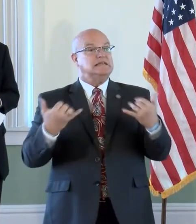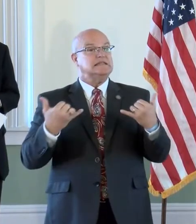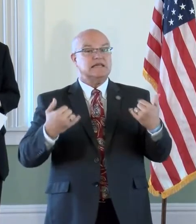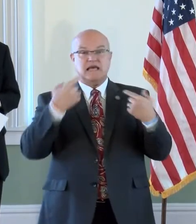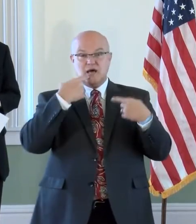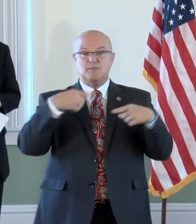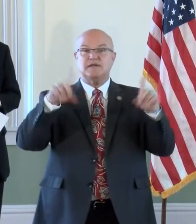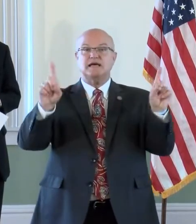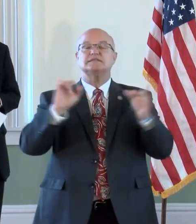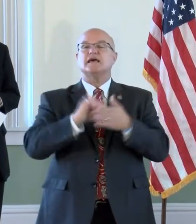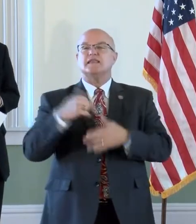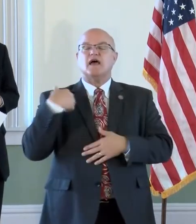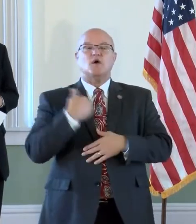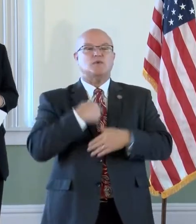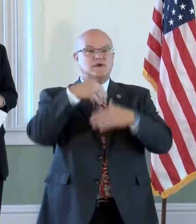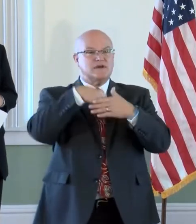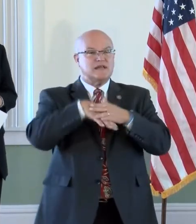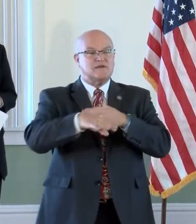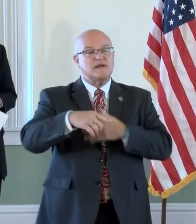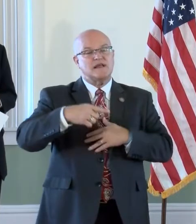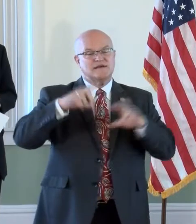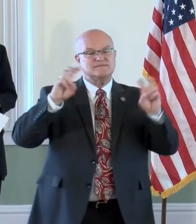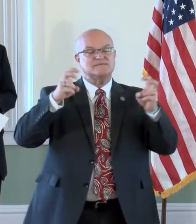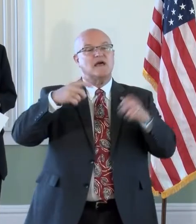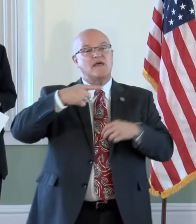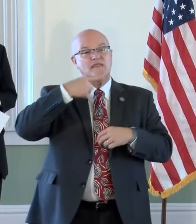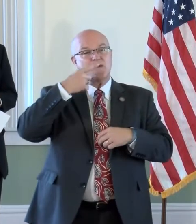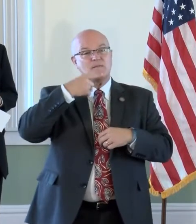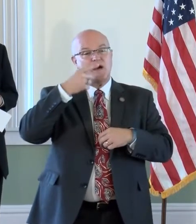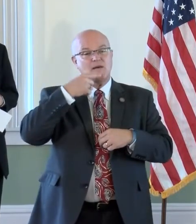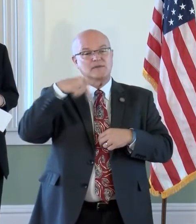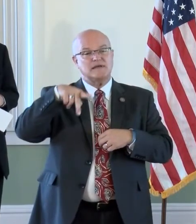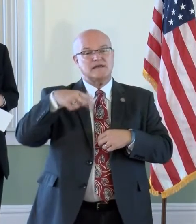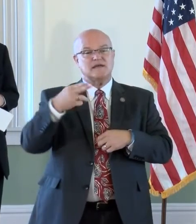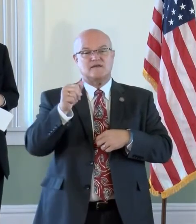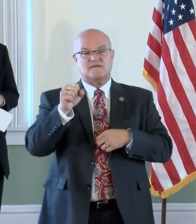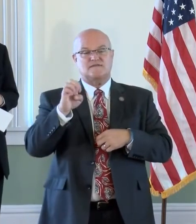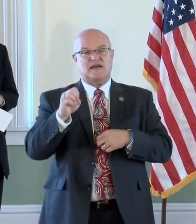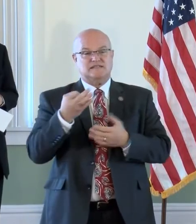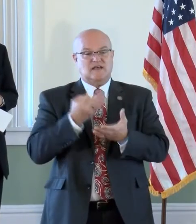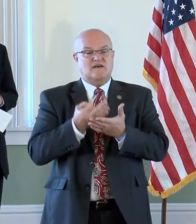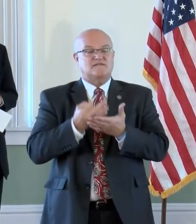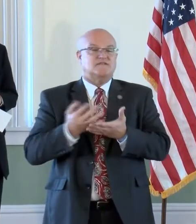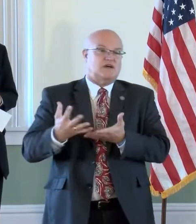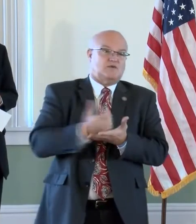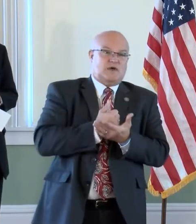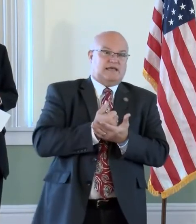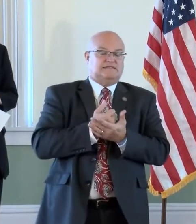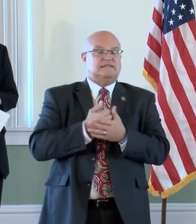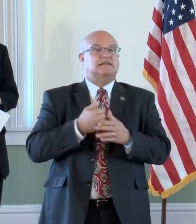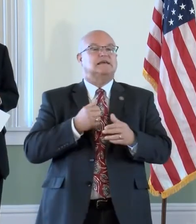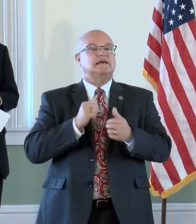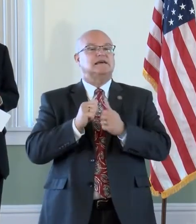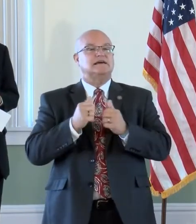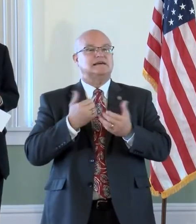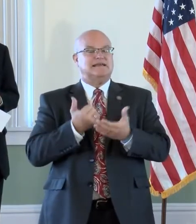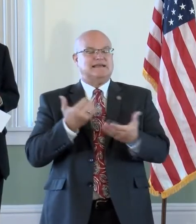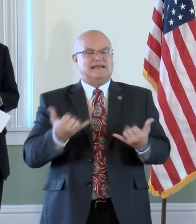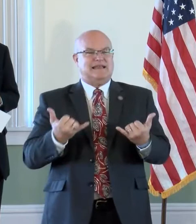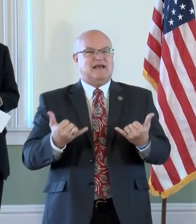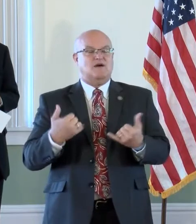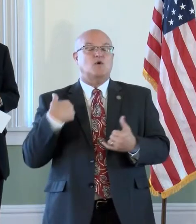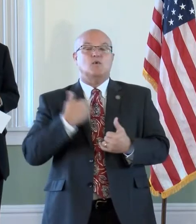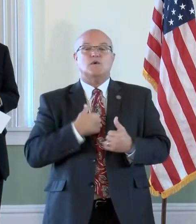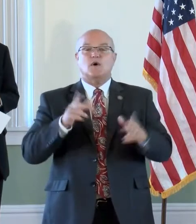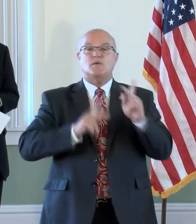am announcing that we are entering the public phase of our fundraising campaign. We want Arkansans of every